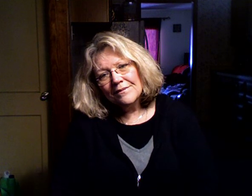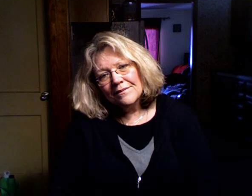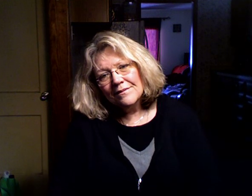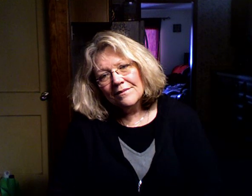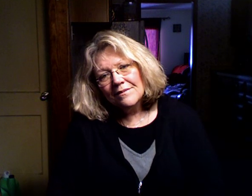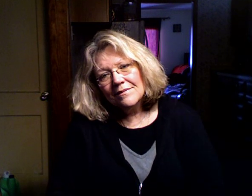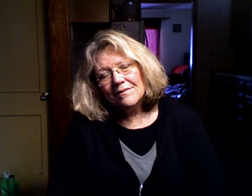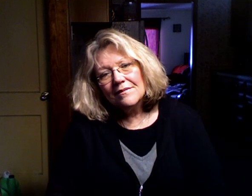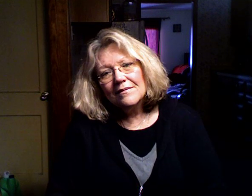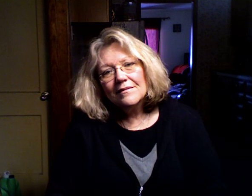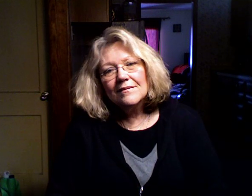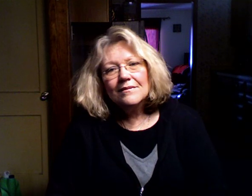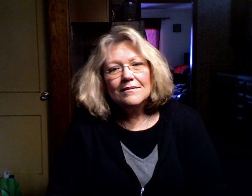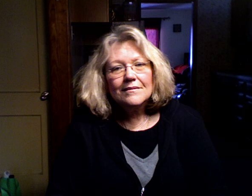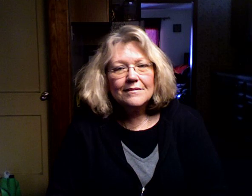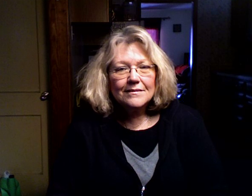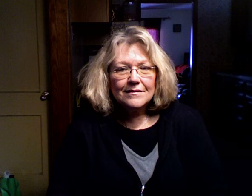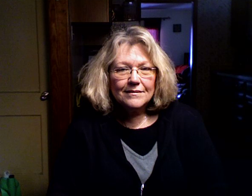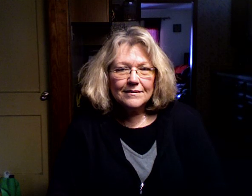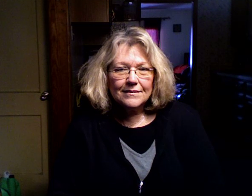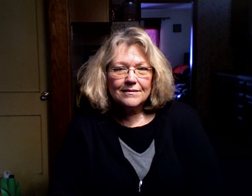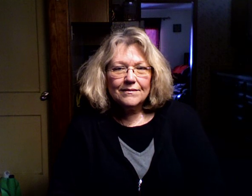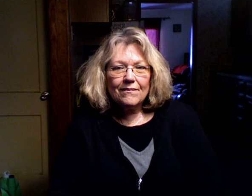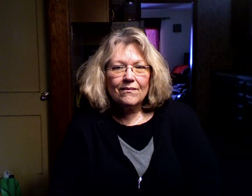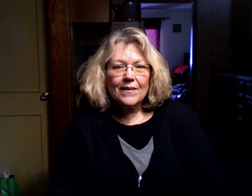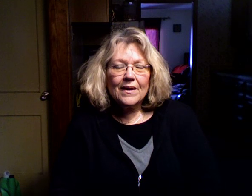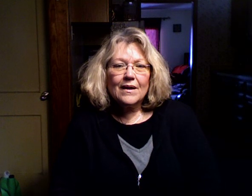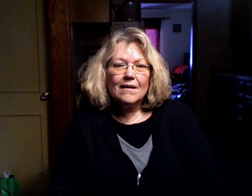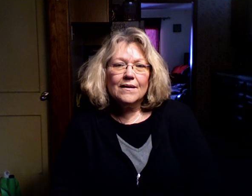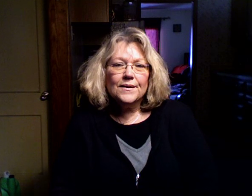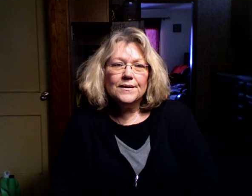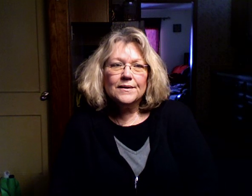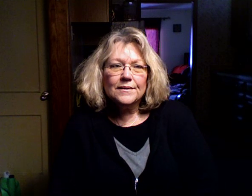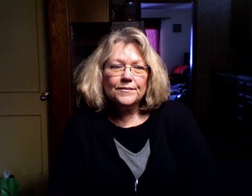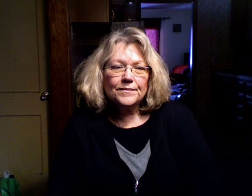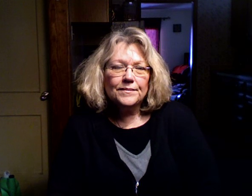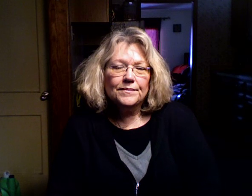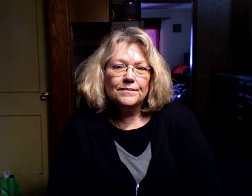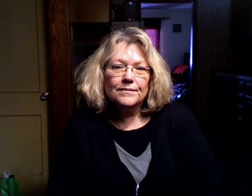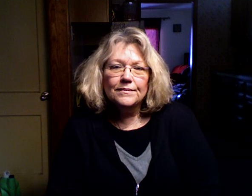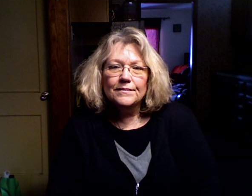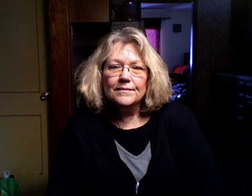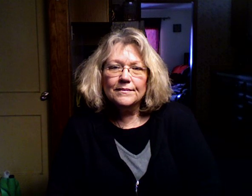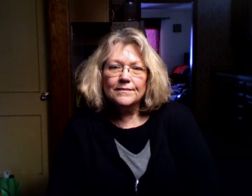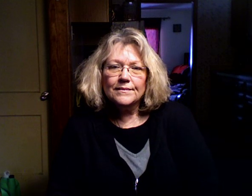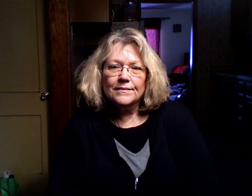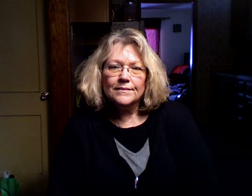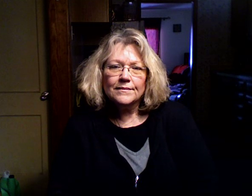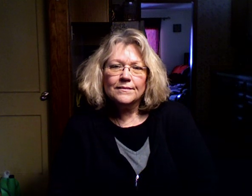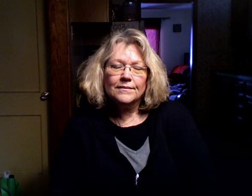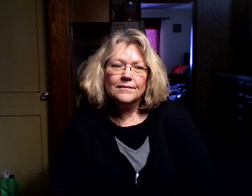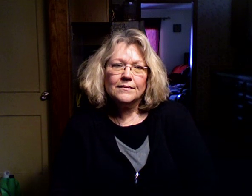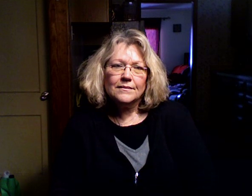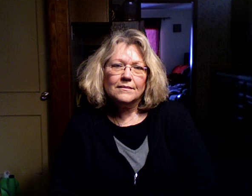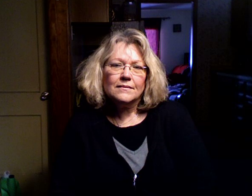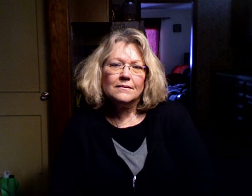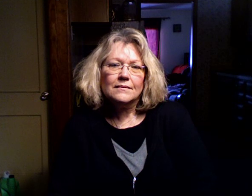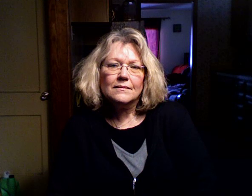will go on and